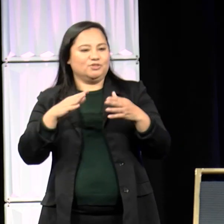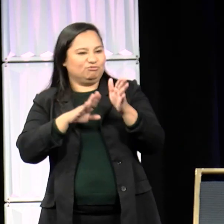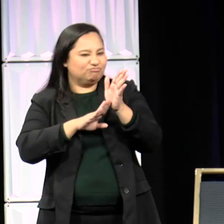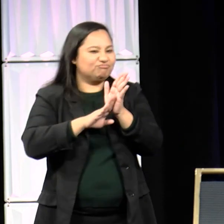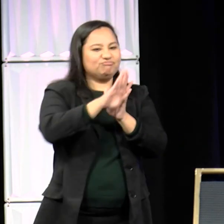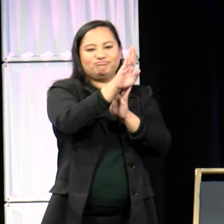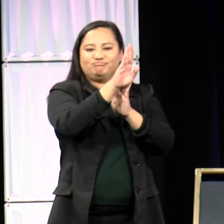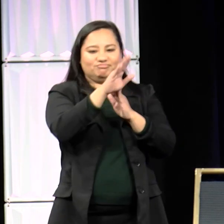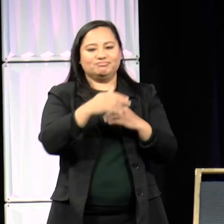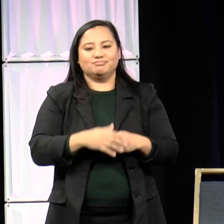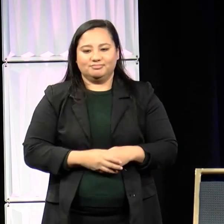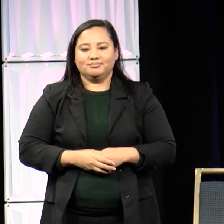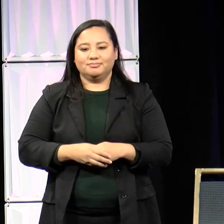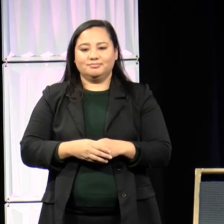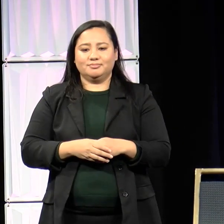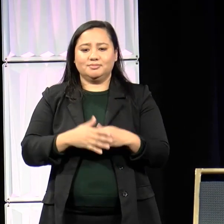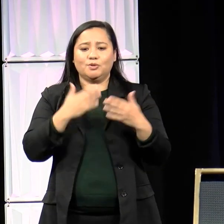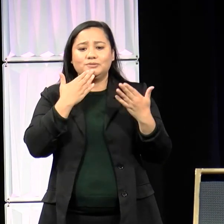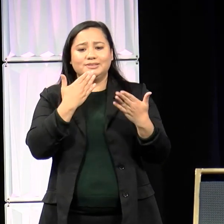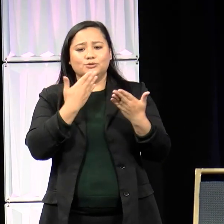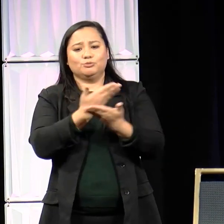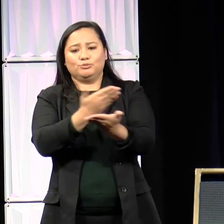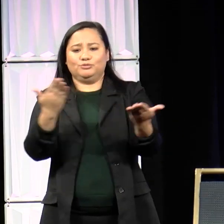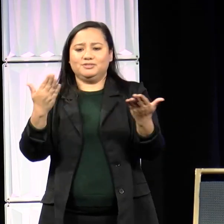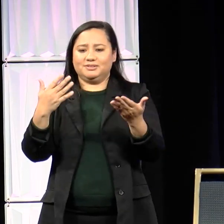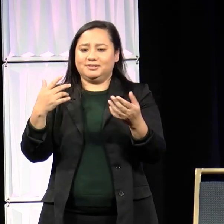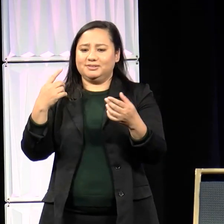people past, present, and future.